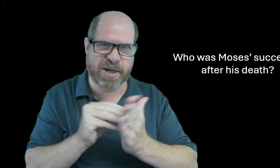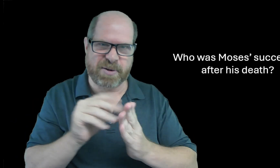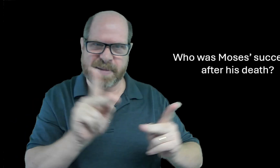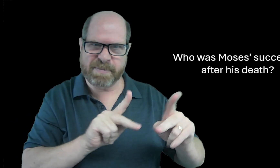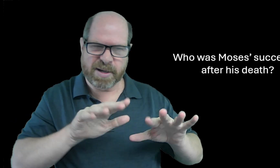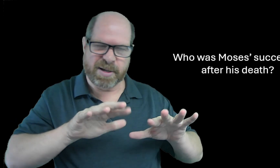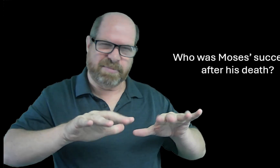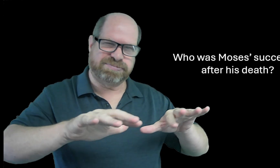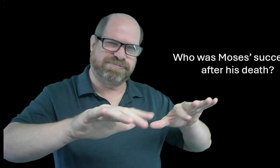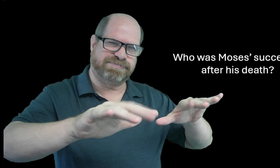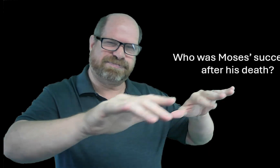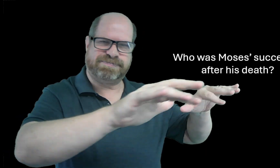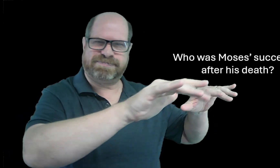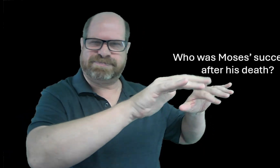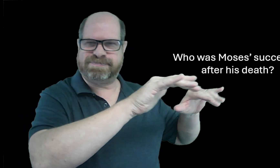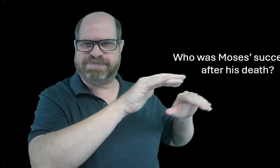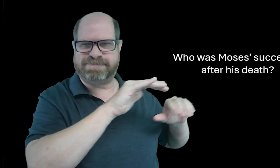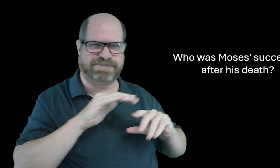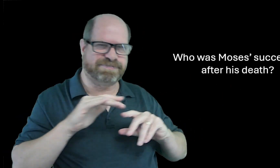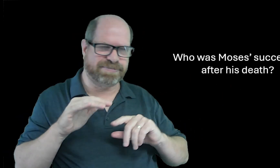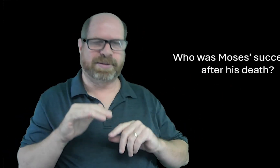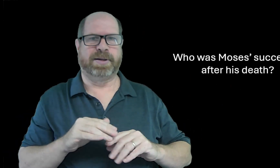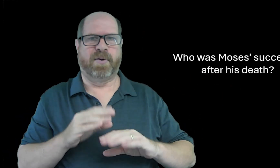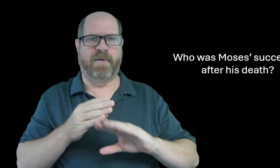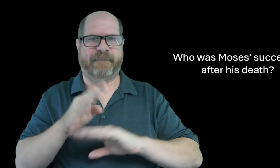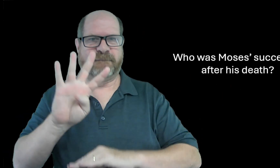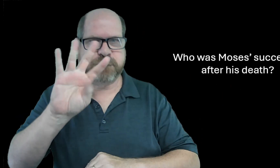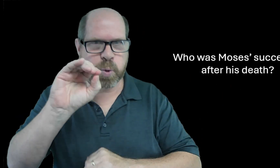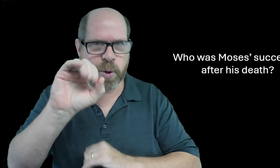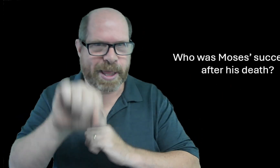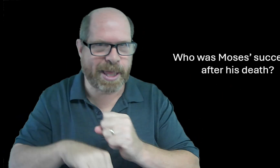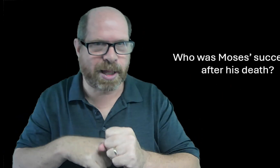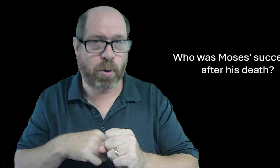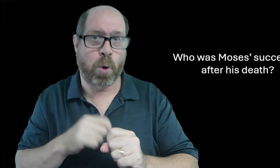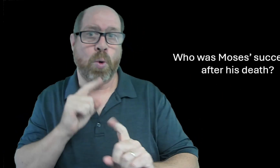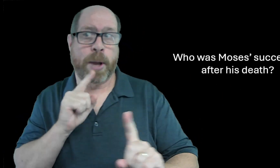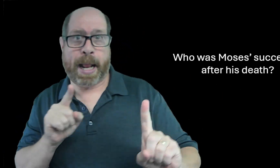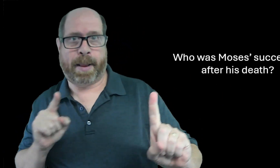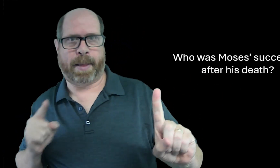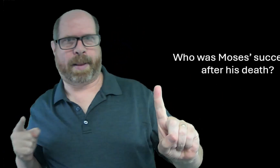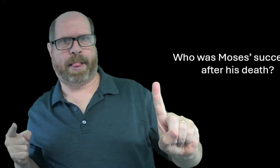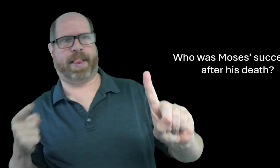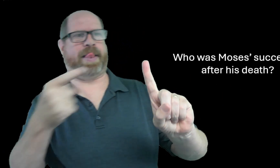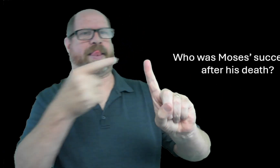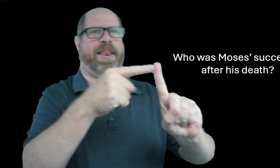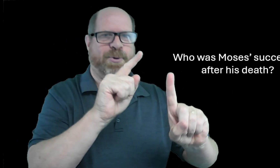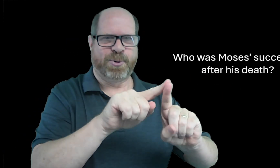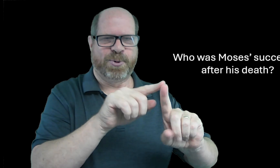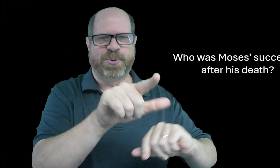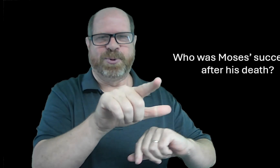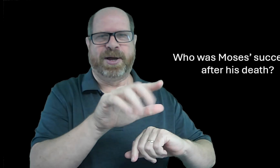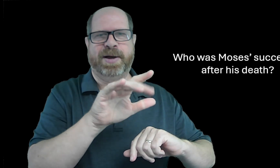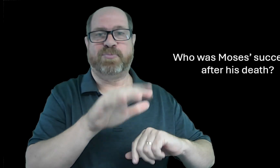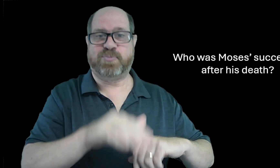about two or three million people walking around the desert for four years to get to